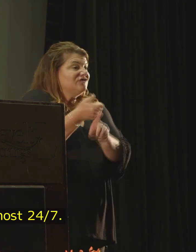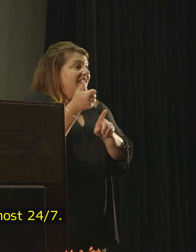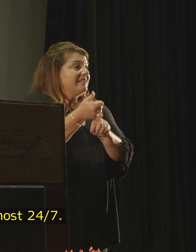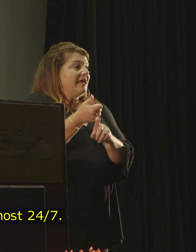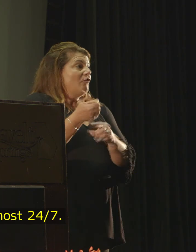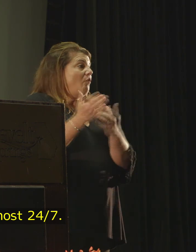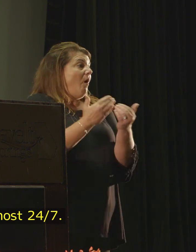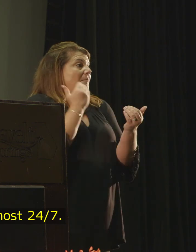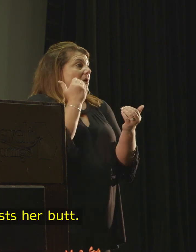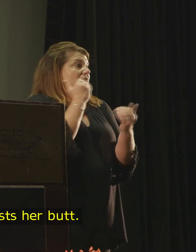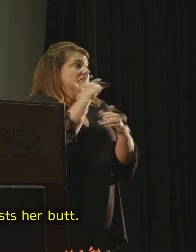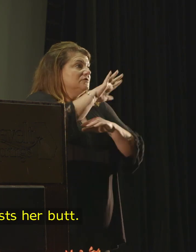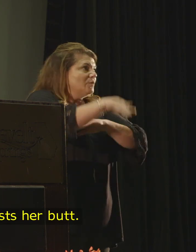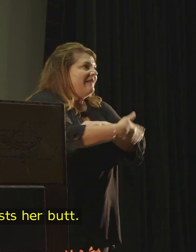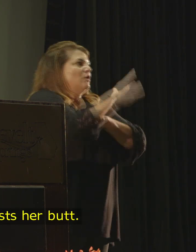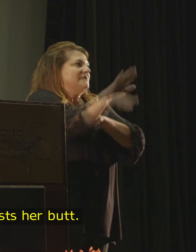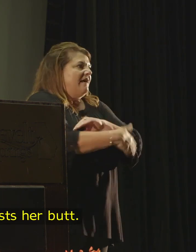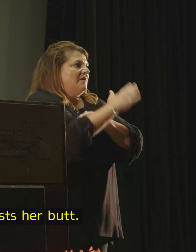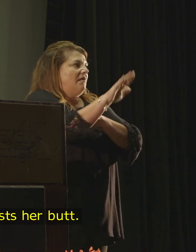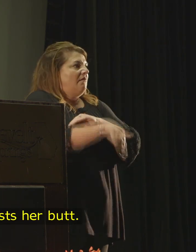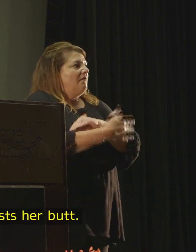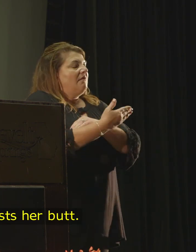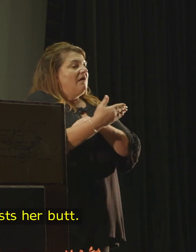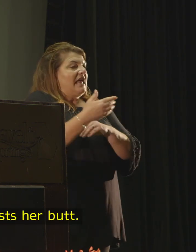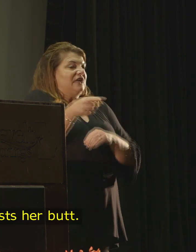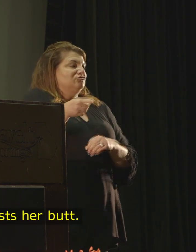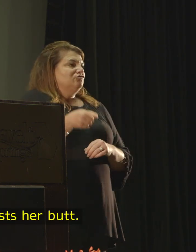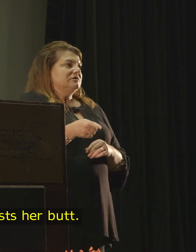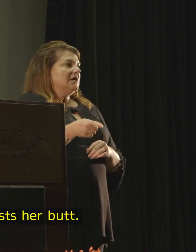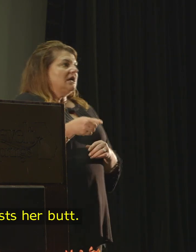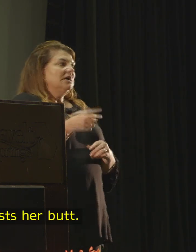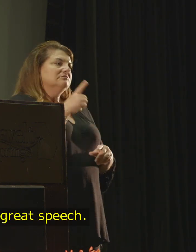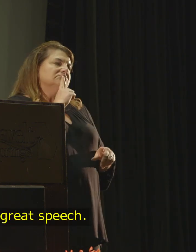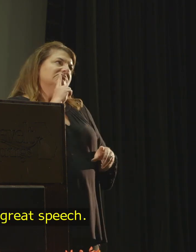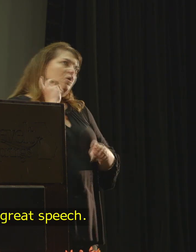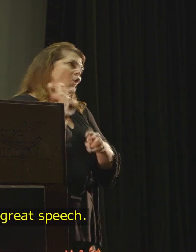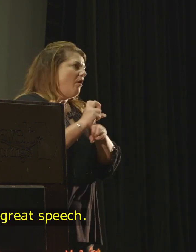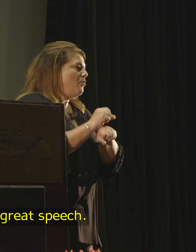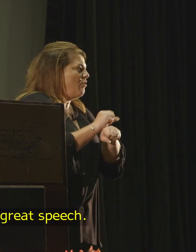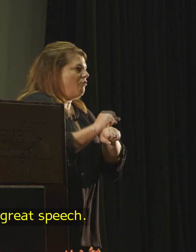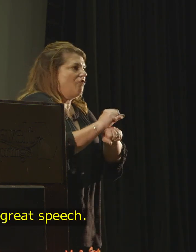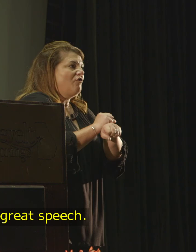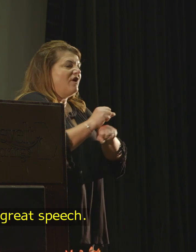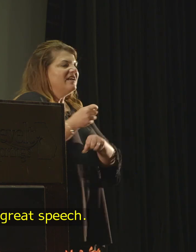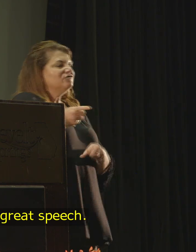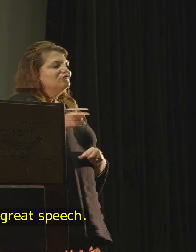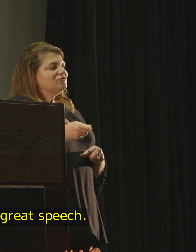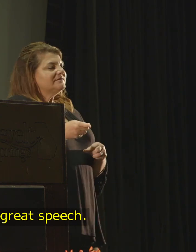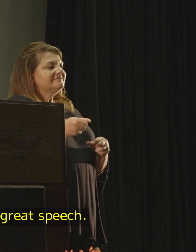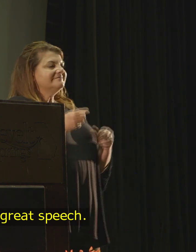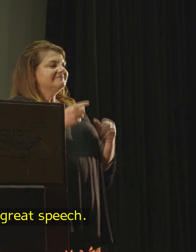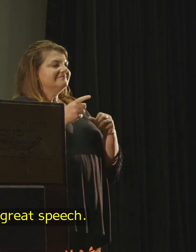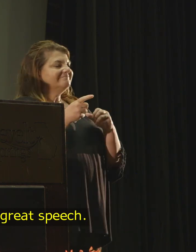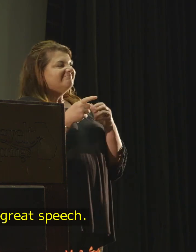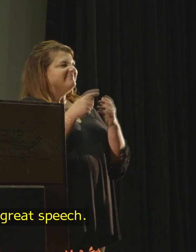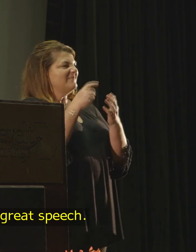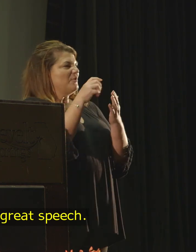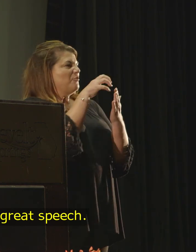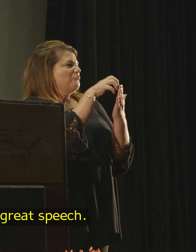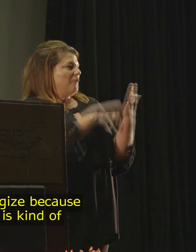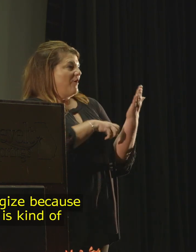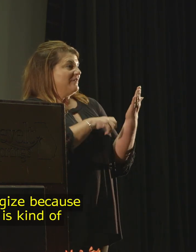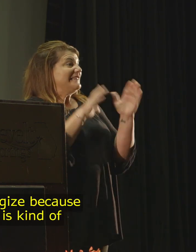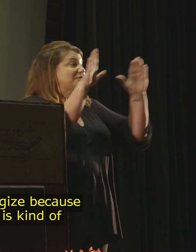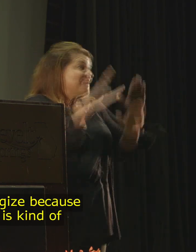24-7. And Robin, she busts her butt. And she wrote this great speech.